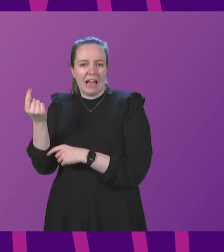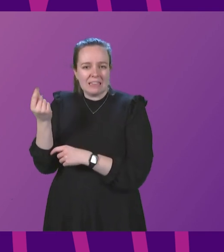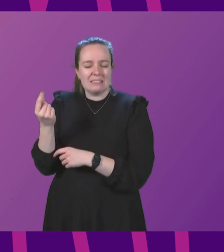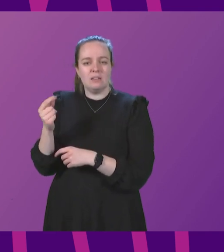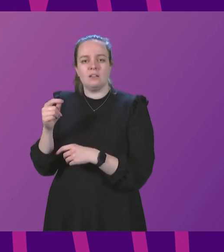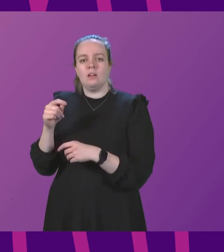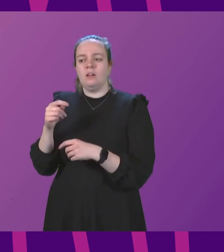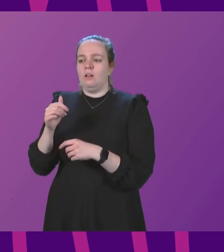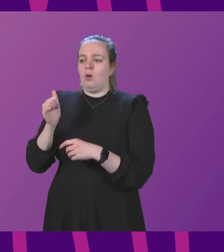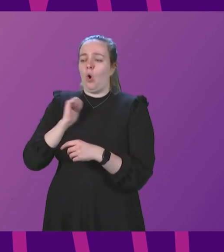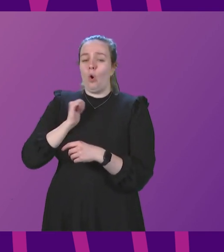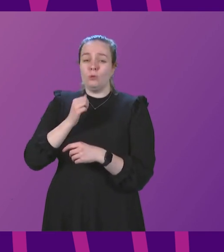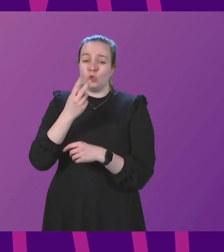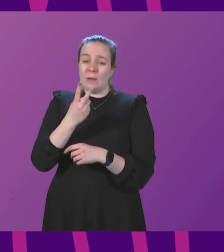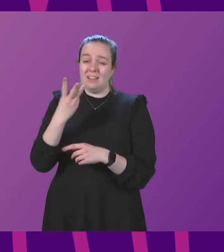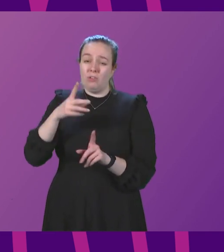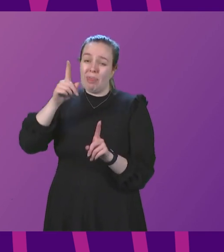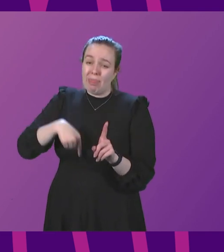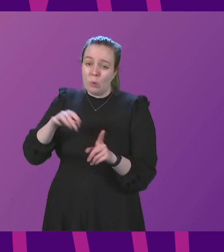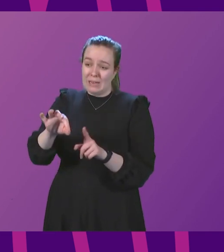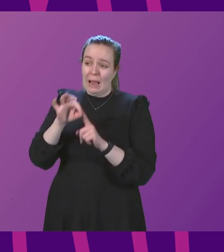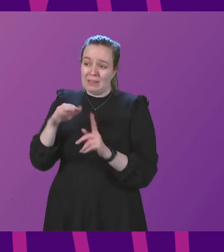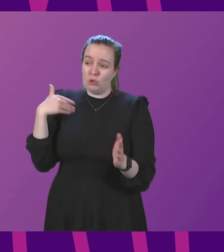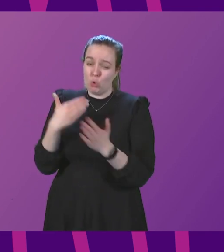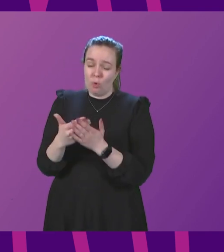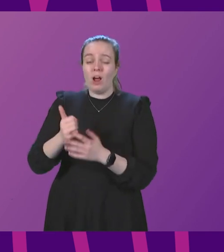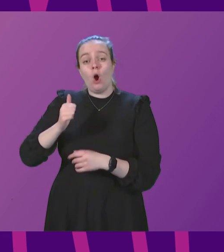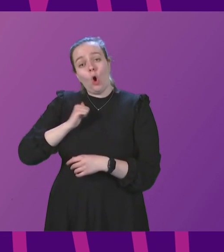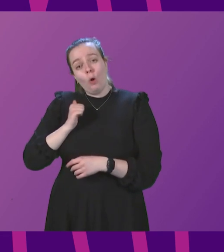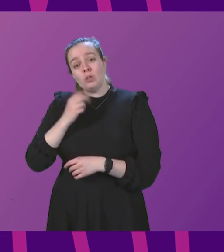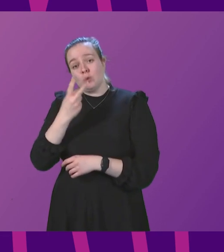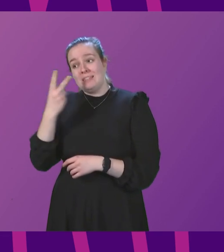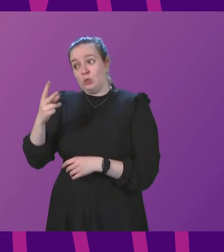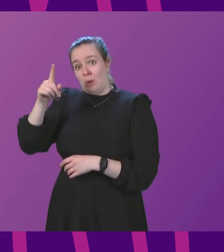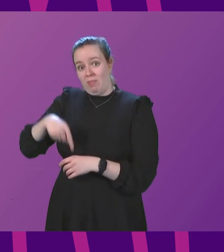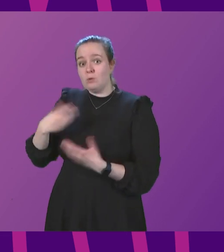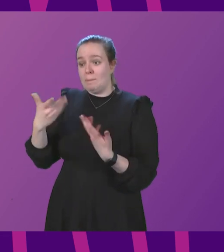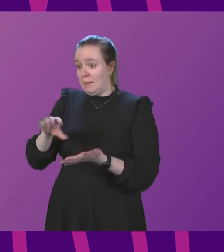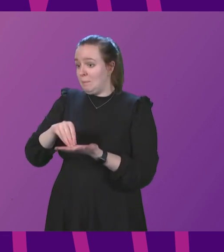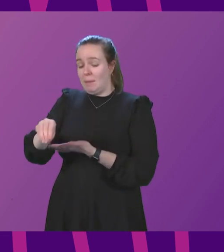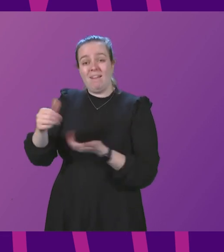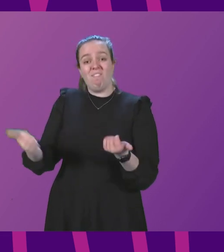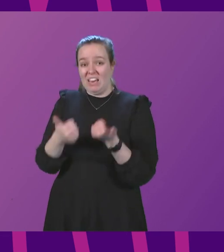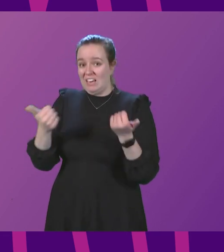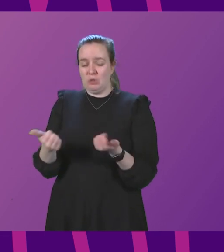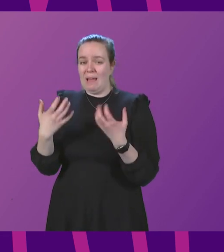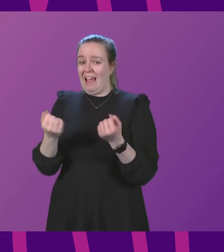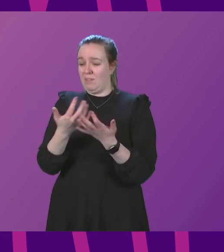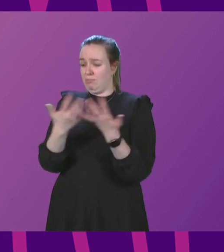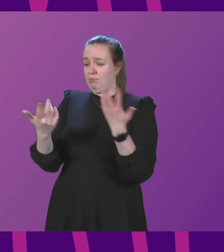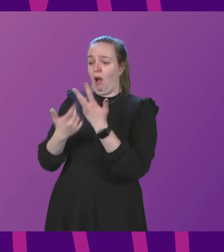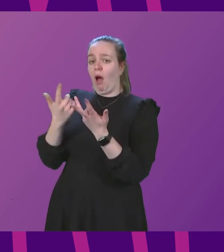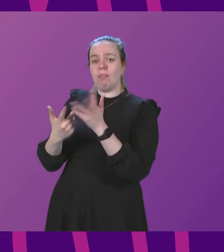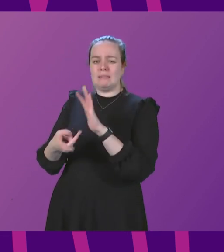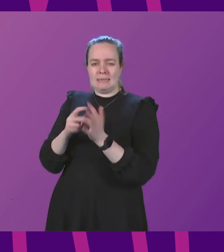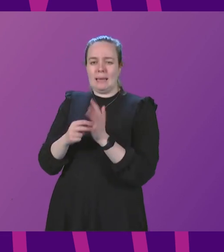23,000 applications received so far almost 22,000 have been paid out there are a range of other schemes of